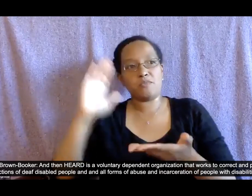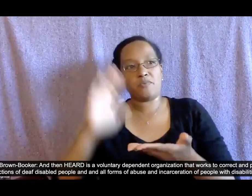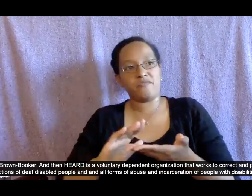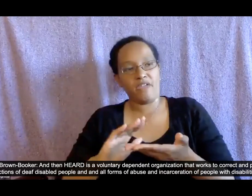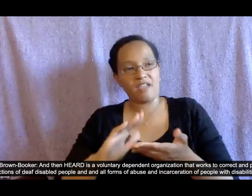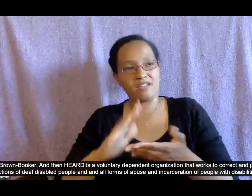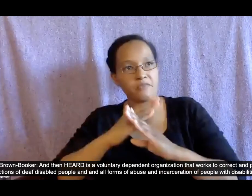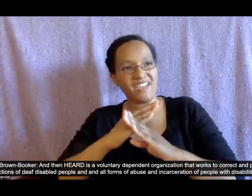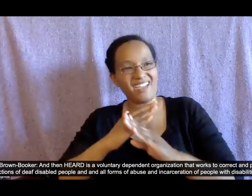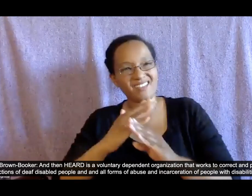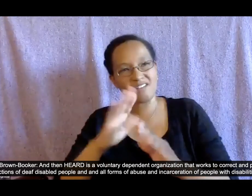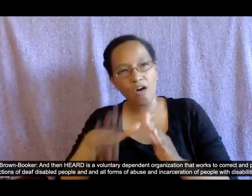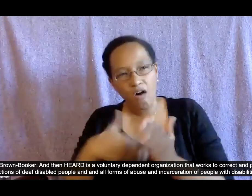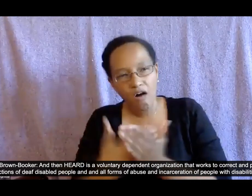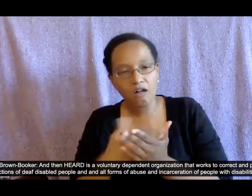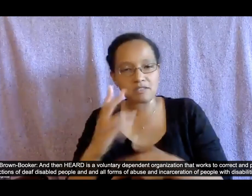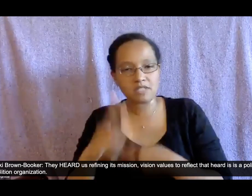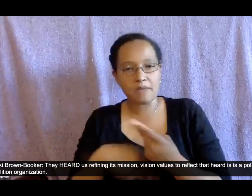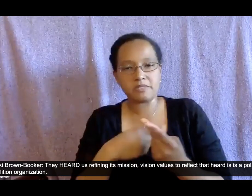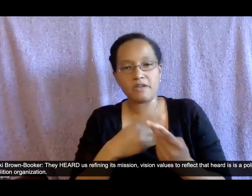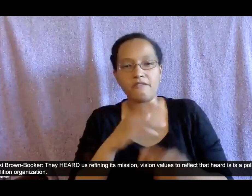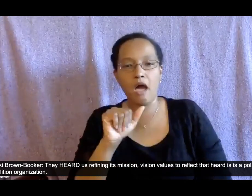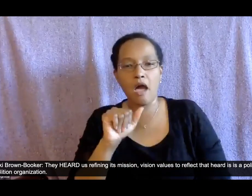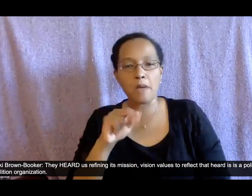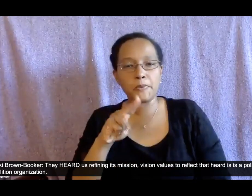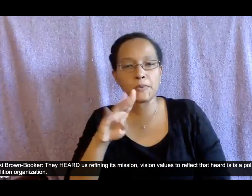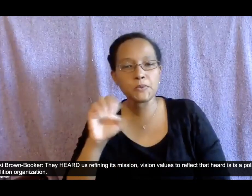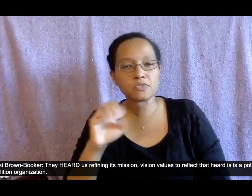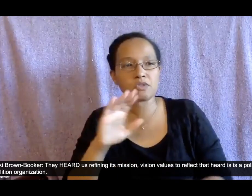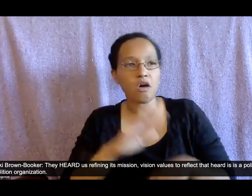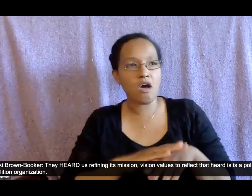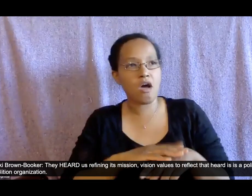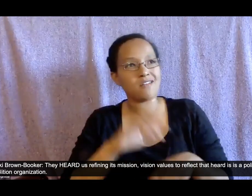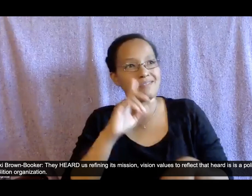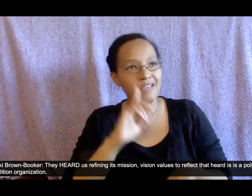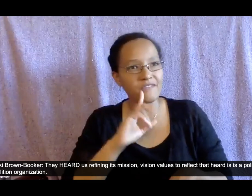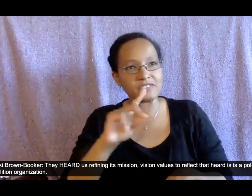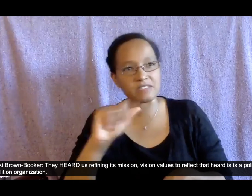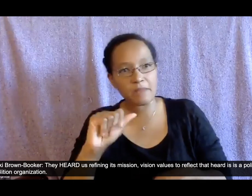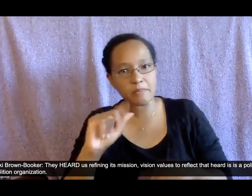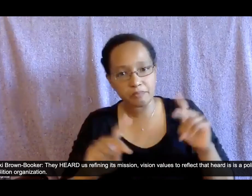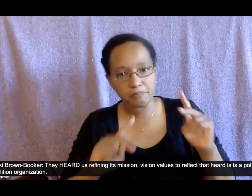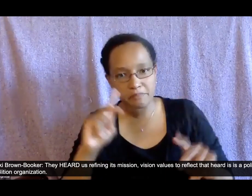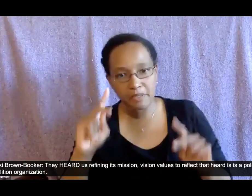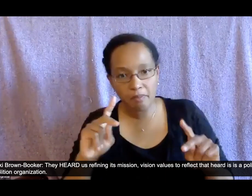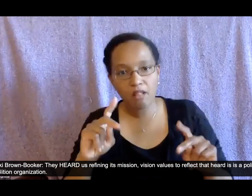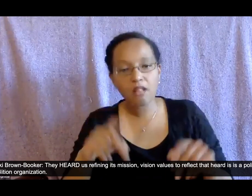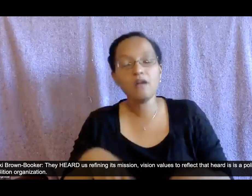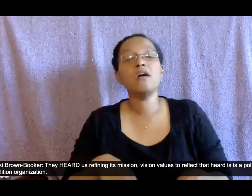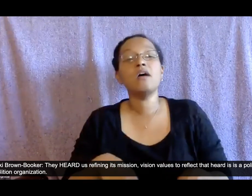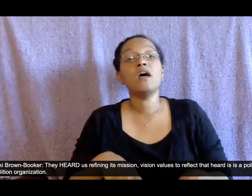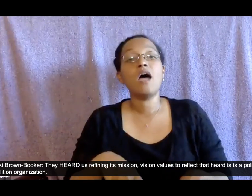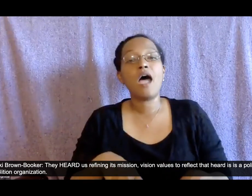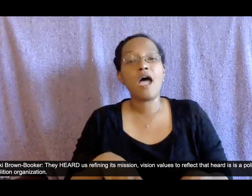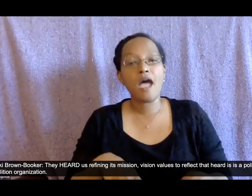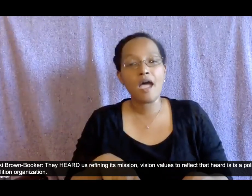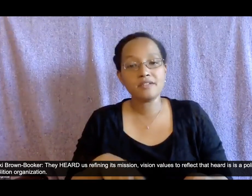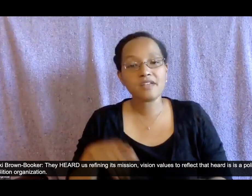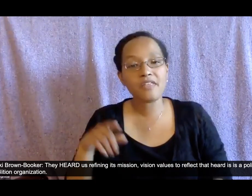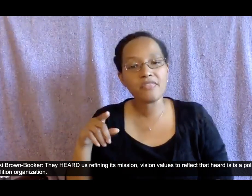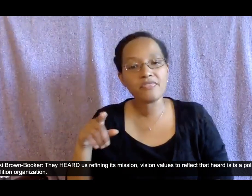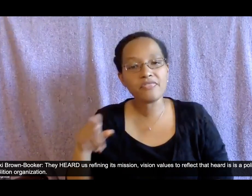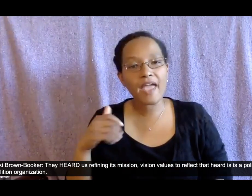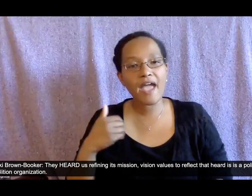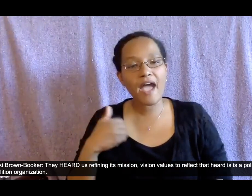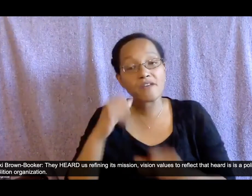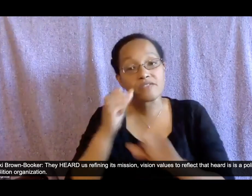um they uh heard is refining its mission vision values to reflect that heard